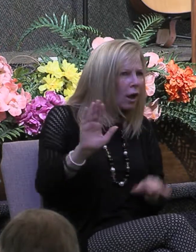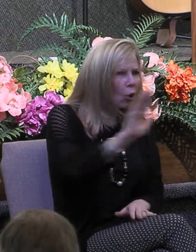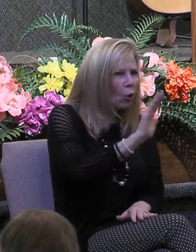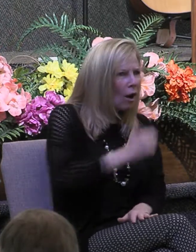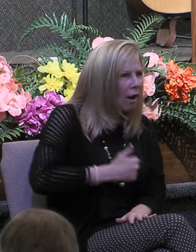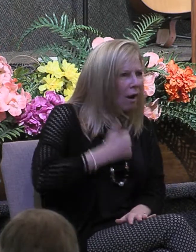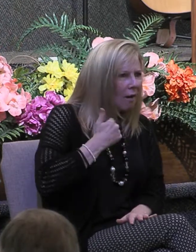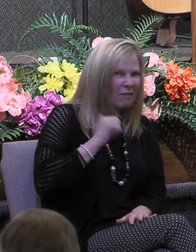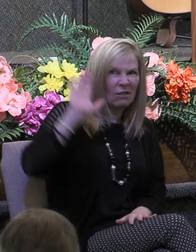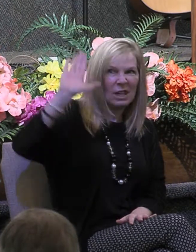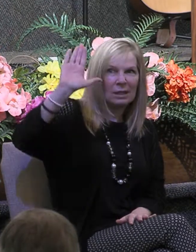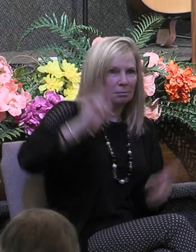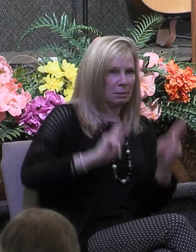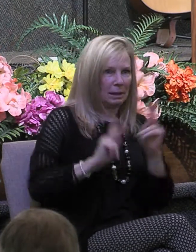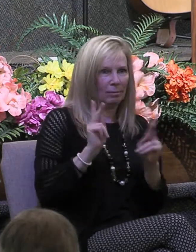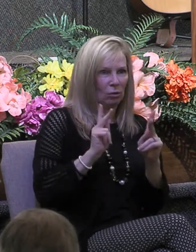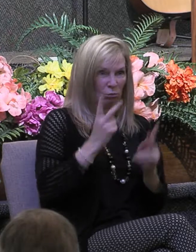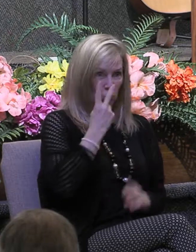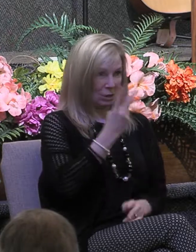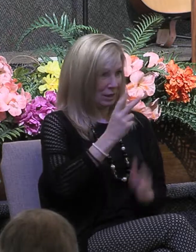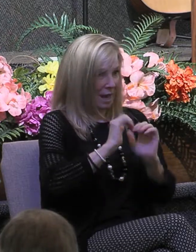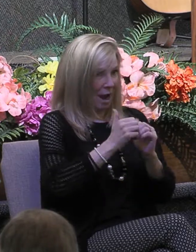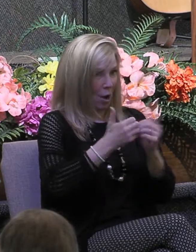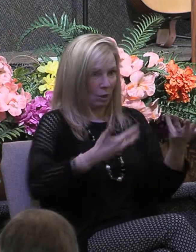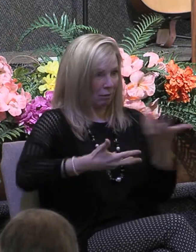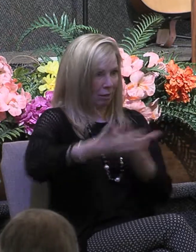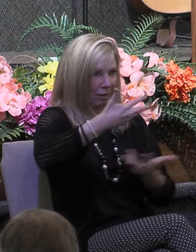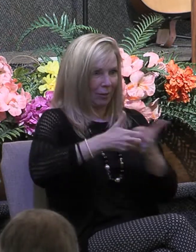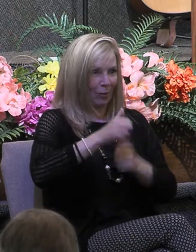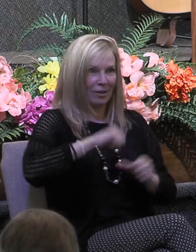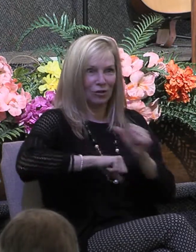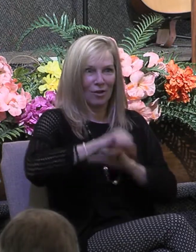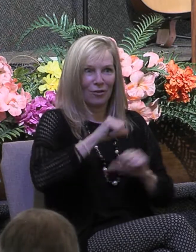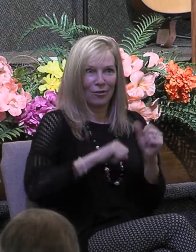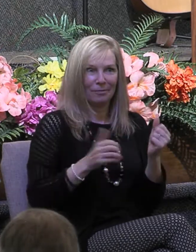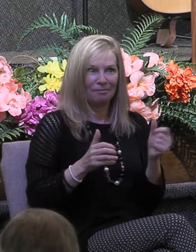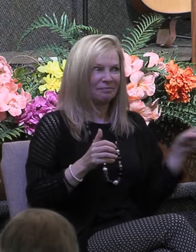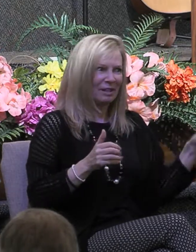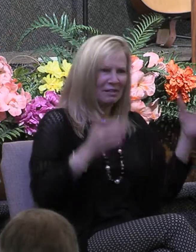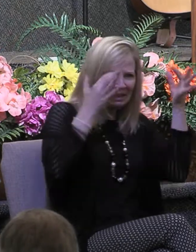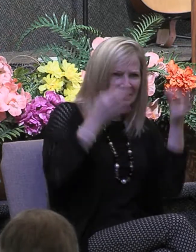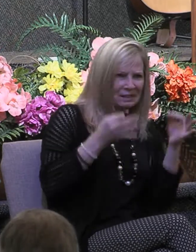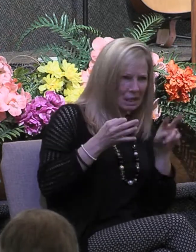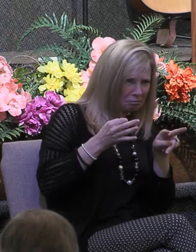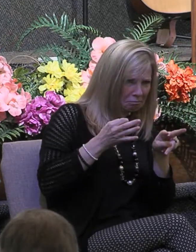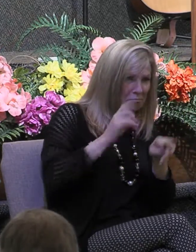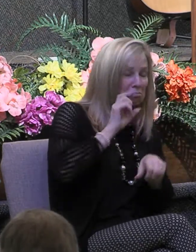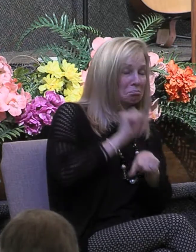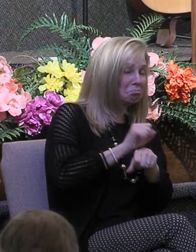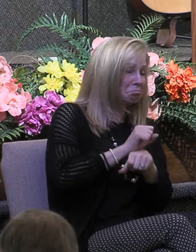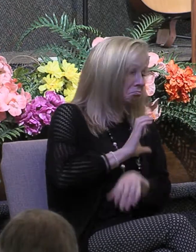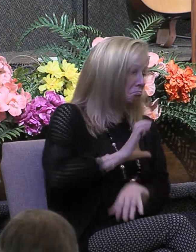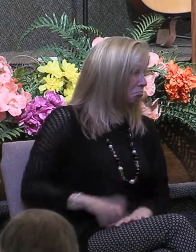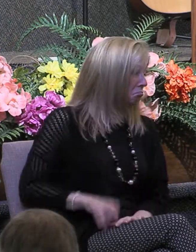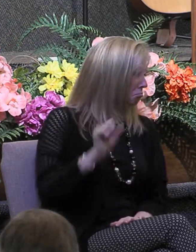people and see how we treat one another in order to determine if we are genuine Christians or